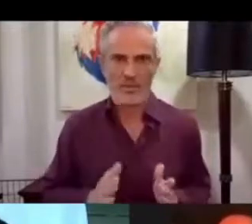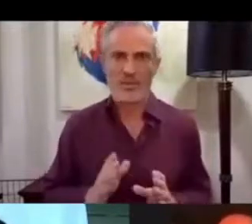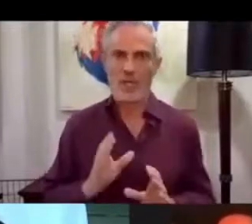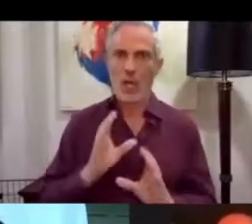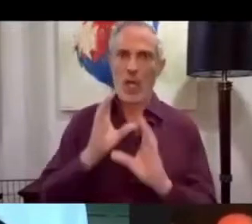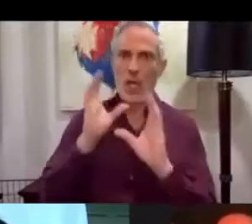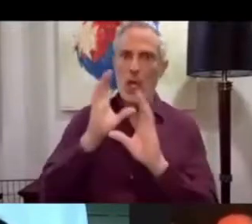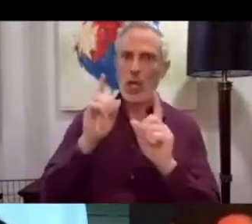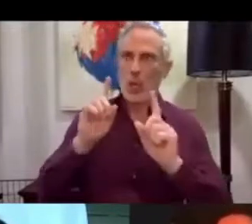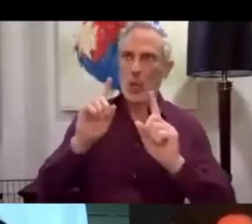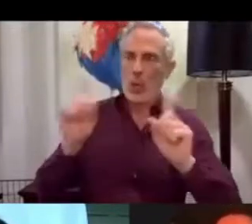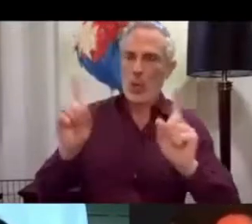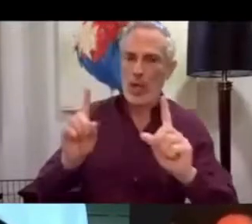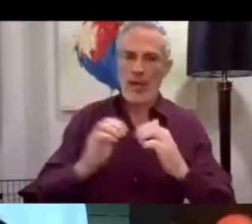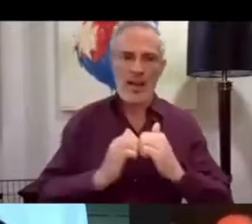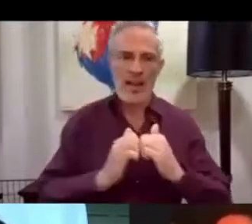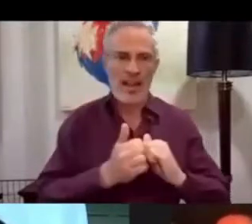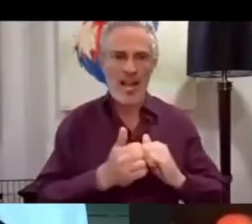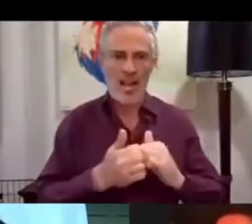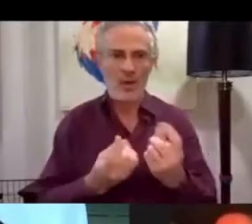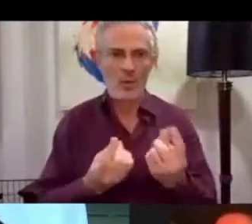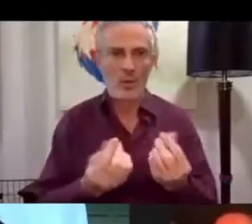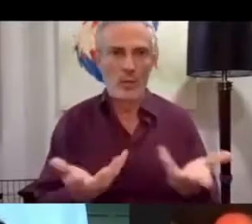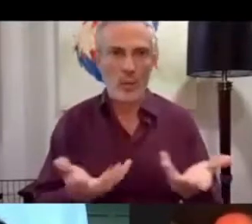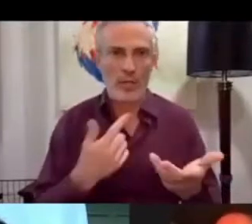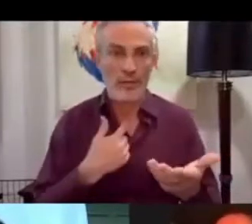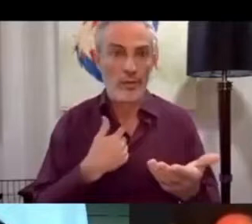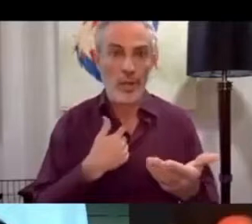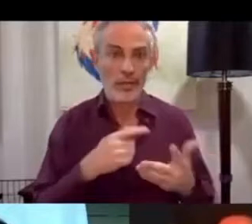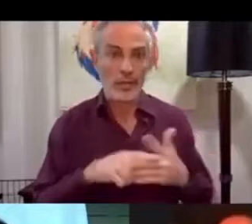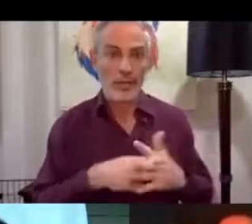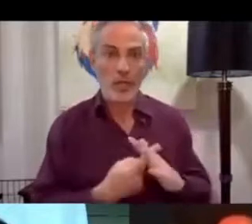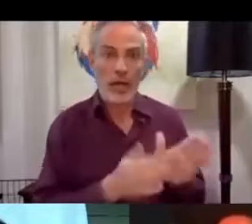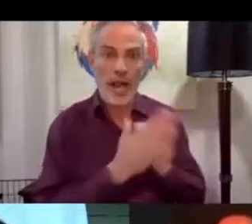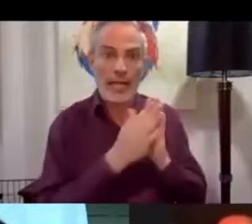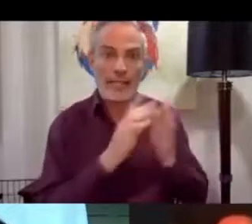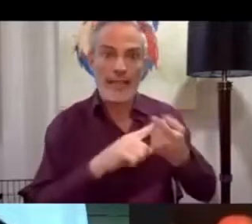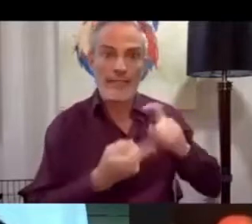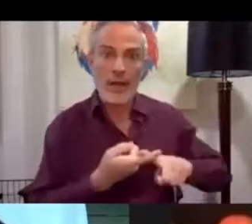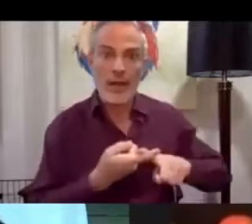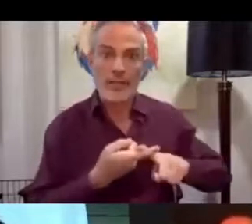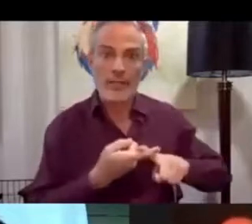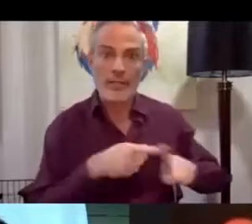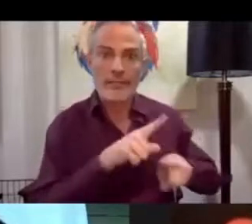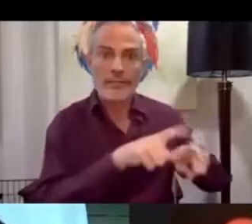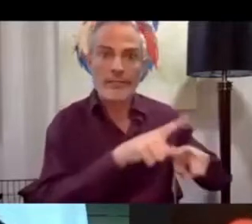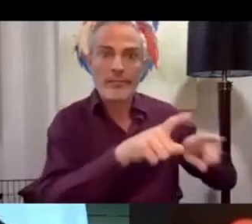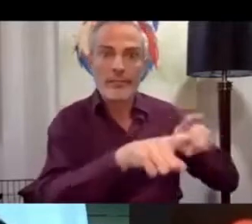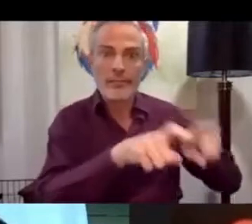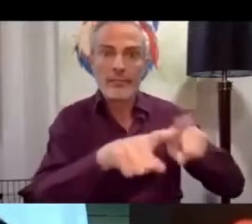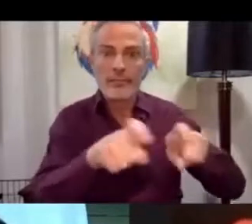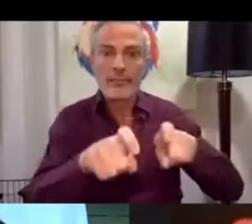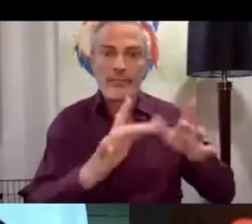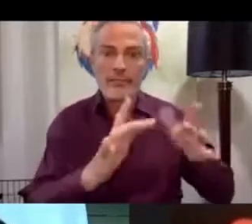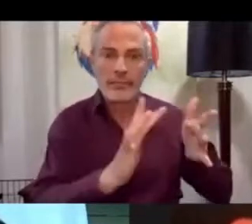reached out to lots of friends and then asked them to connect me with someone. And then that was my whole